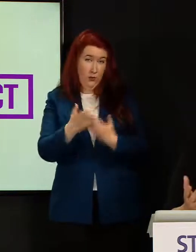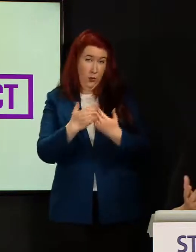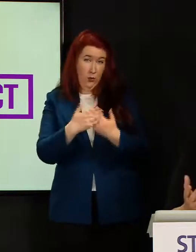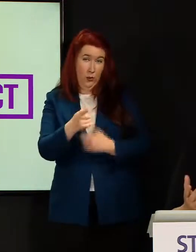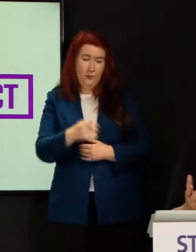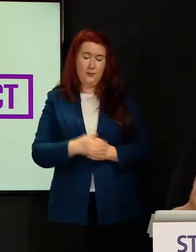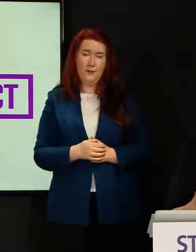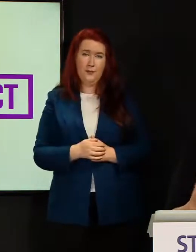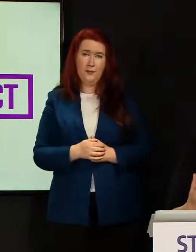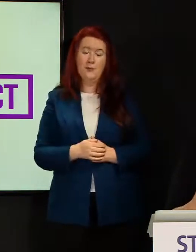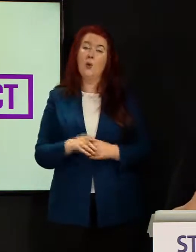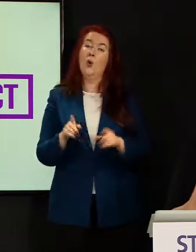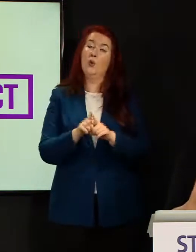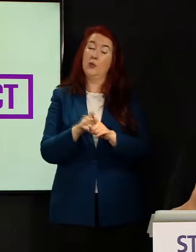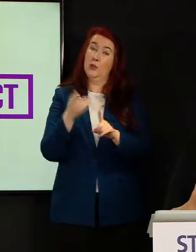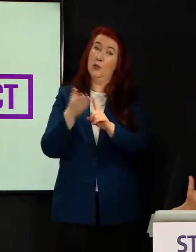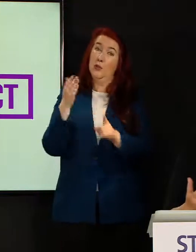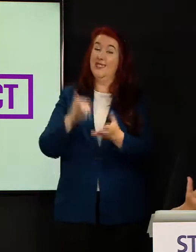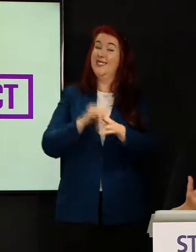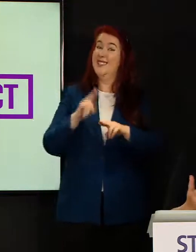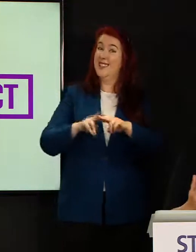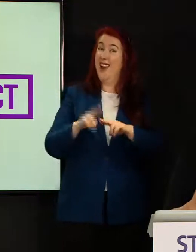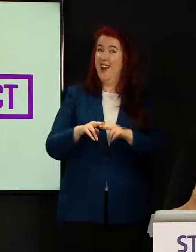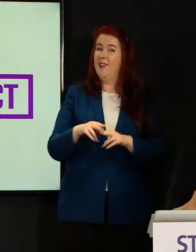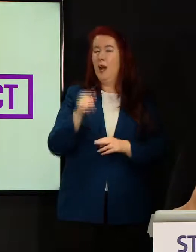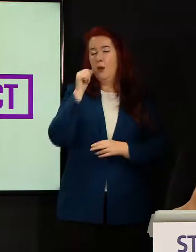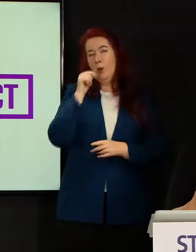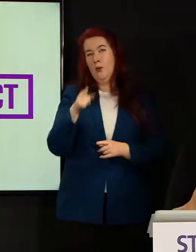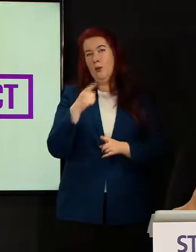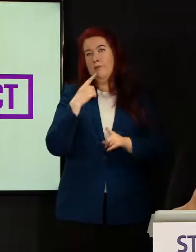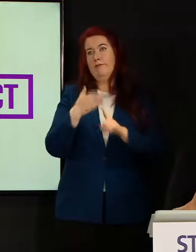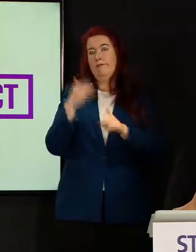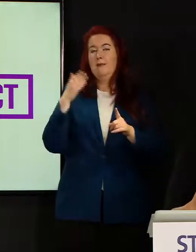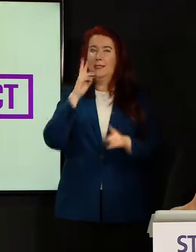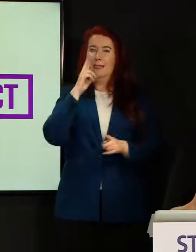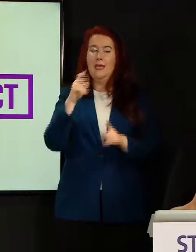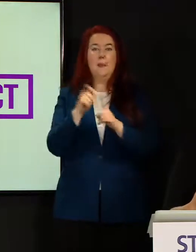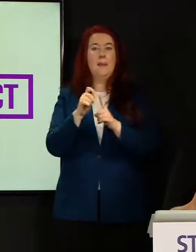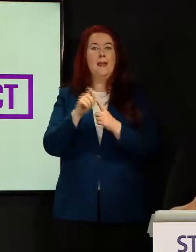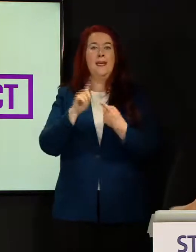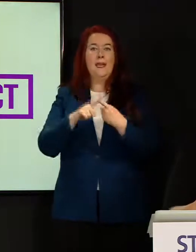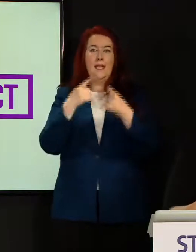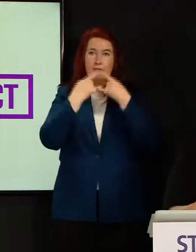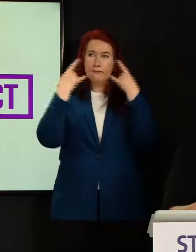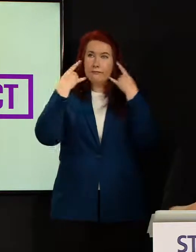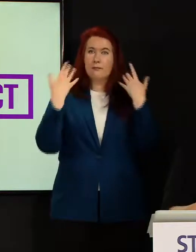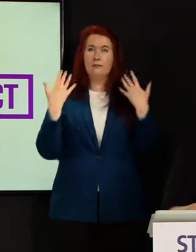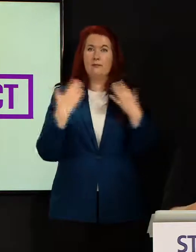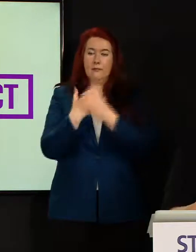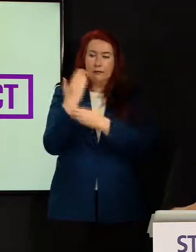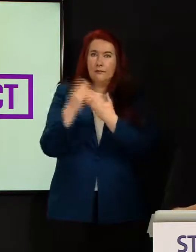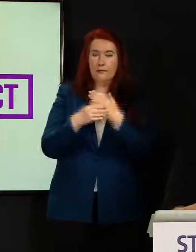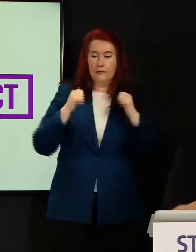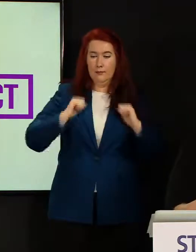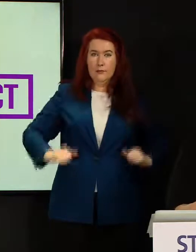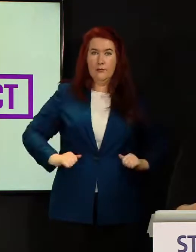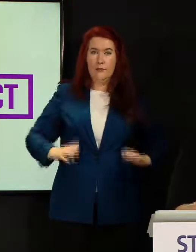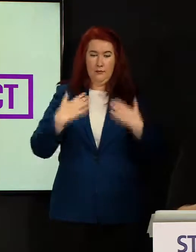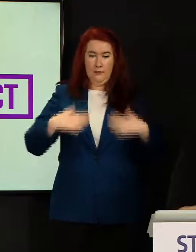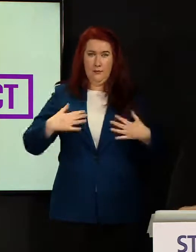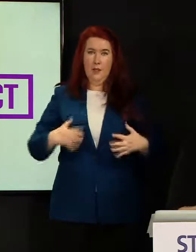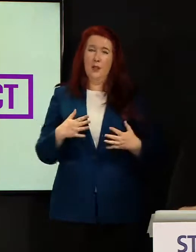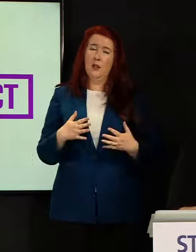notice our staff, which is now becoming quite familiar, wearing their PPE. And therefore, we ask that you